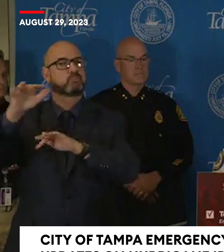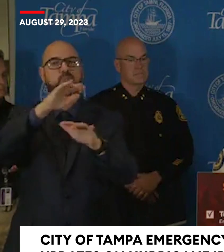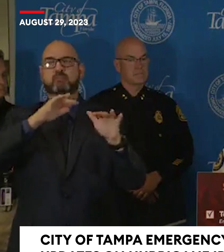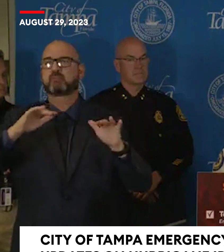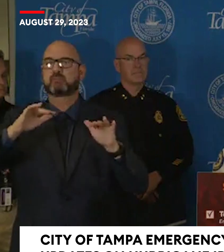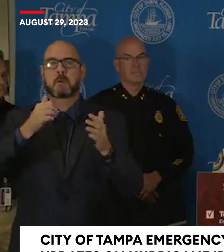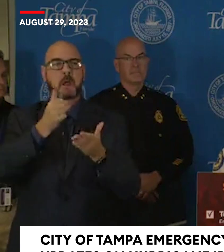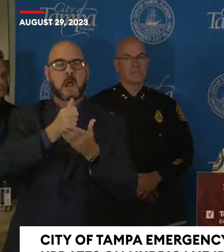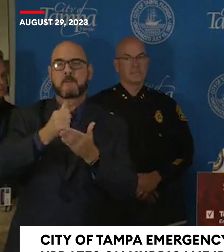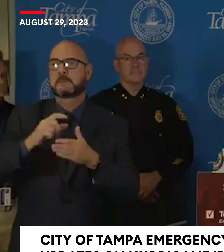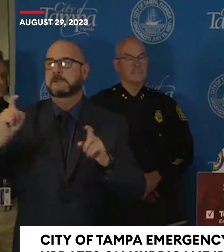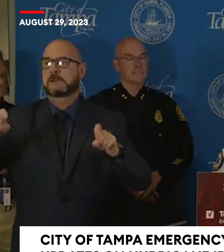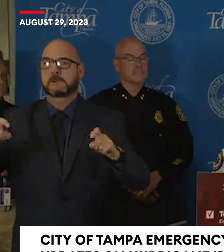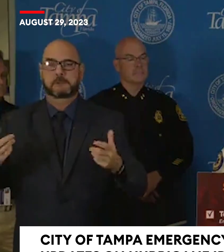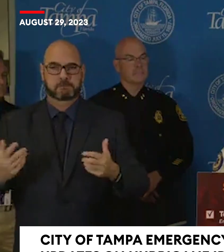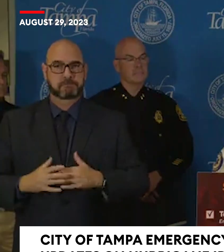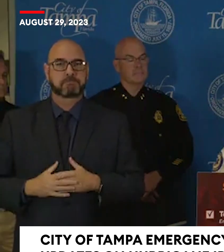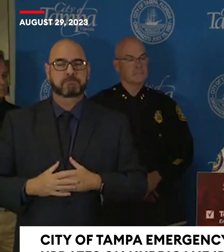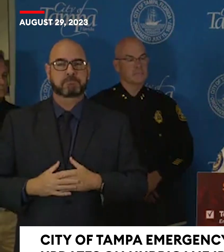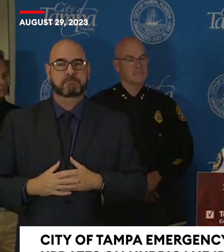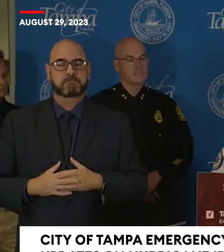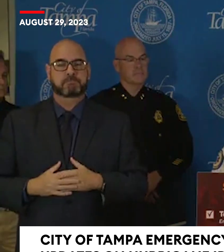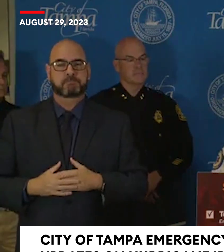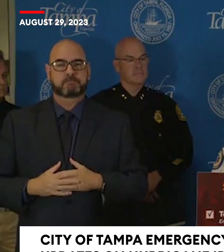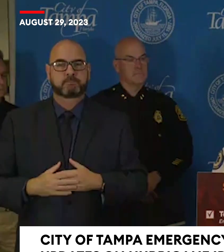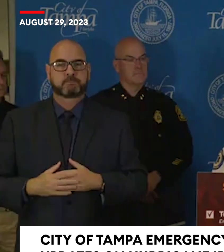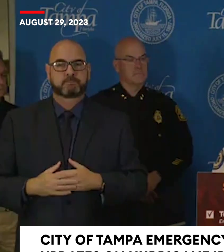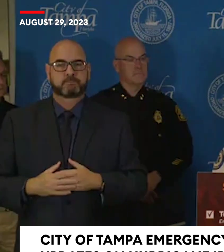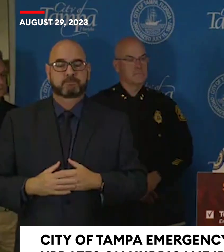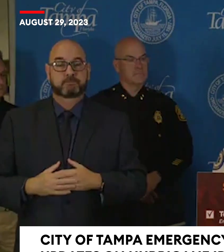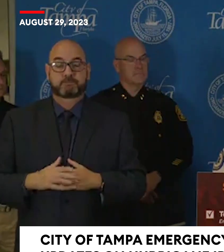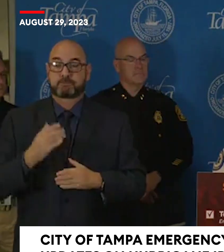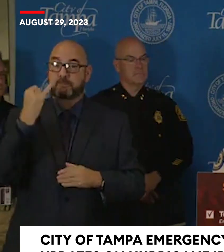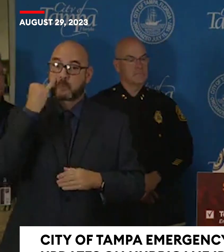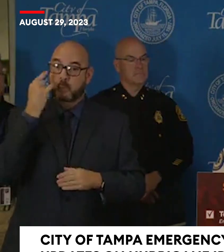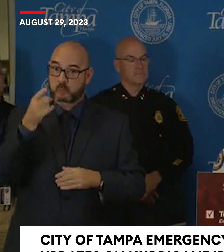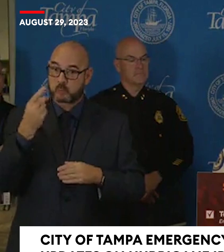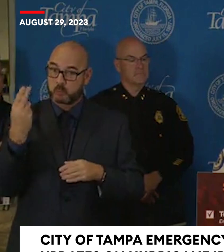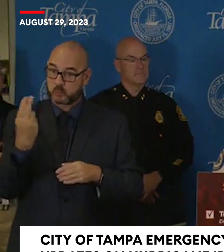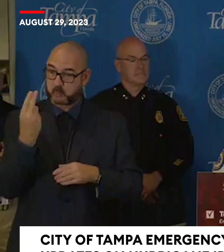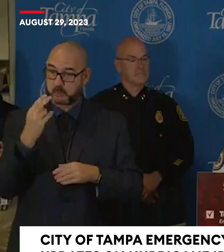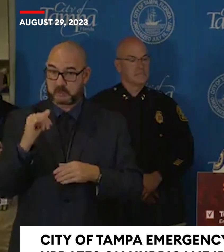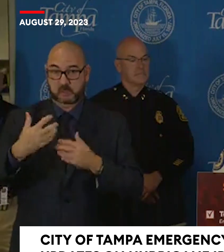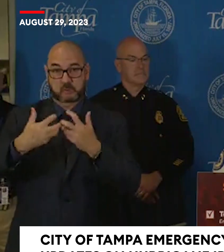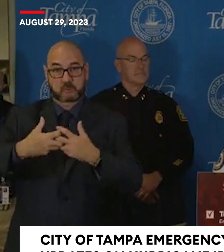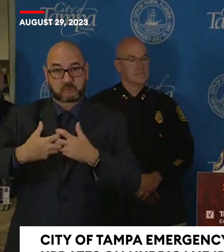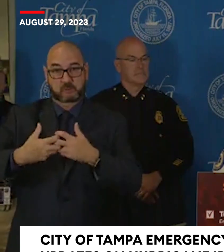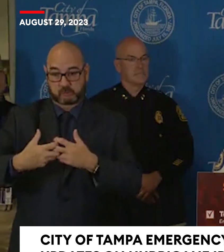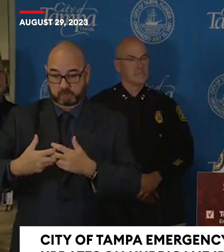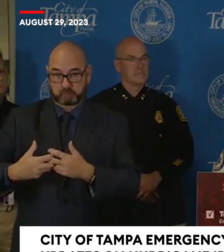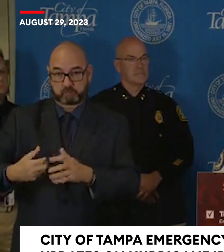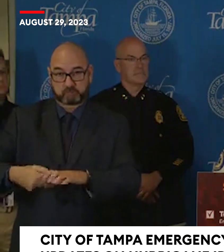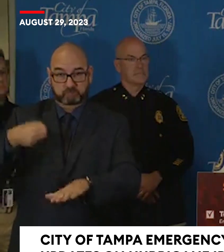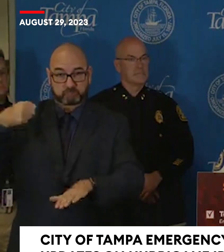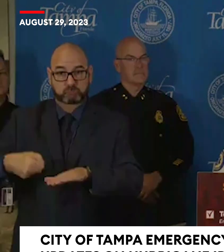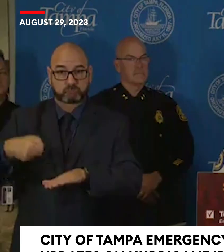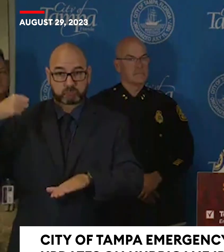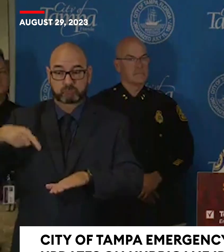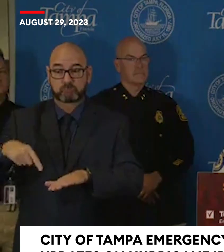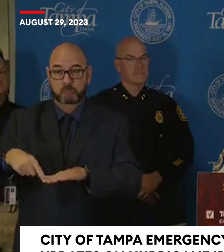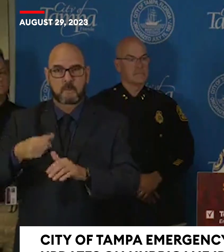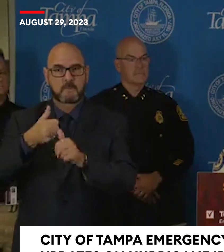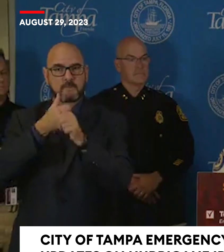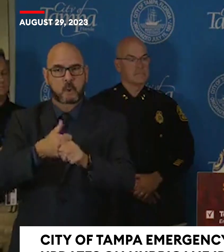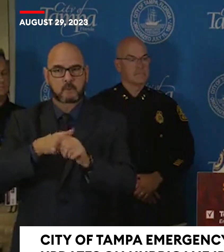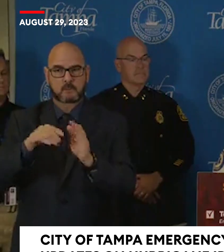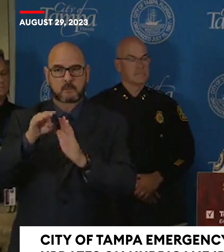going to use a generator, make sure that you follow the instructions on the generator. Do not use the